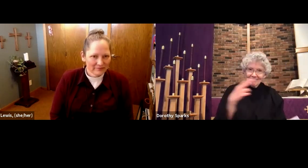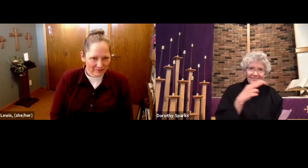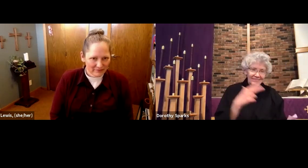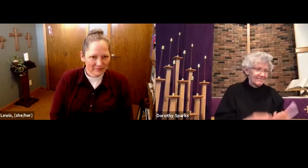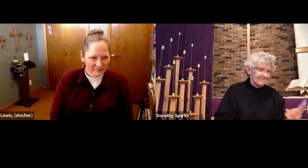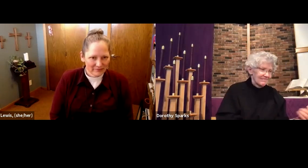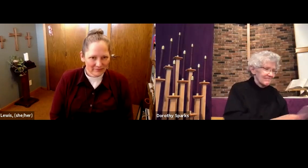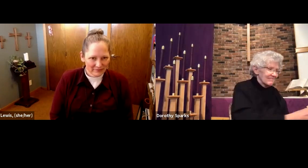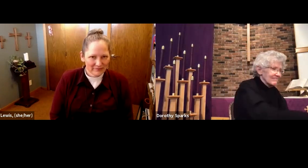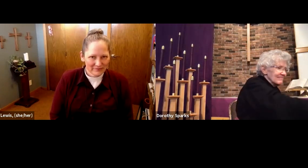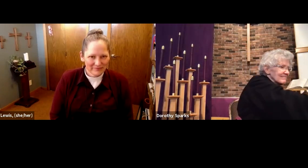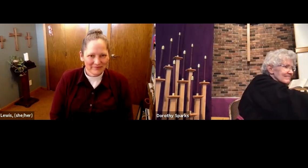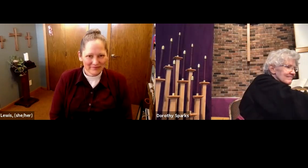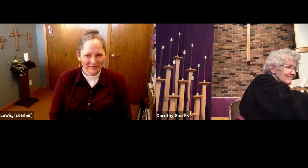You cut these pages apart.